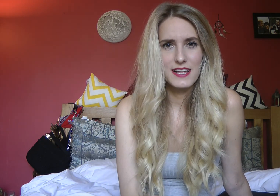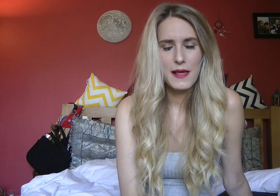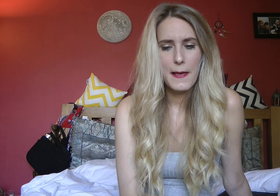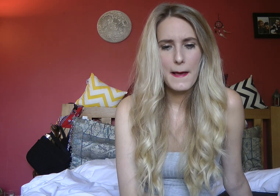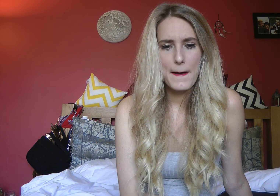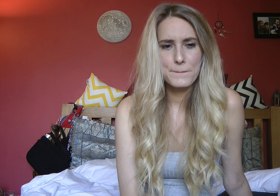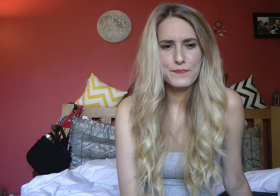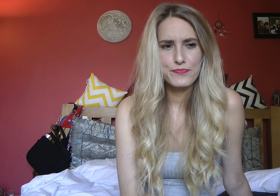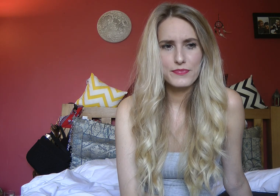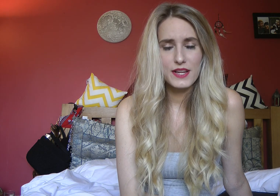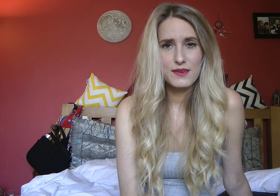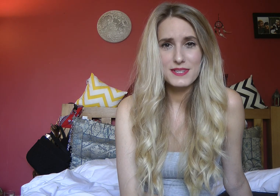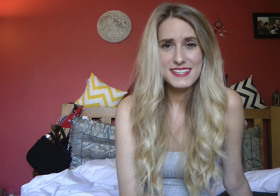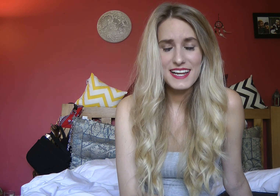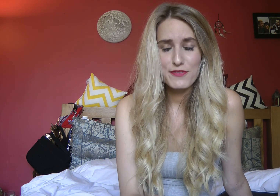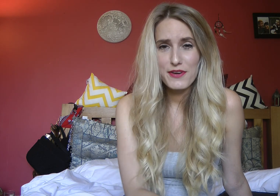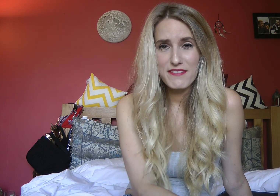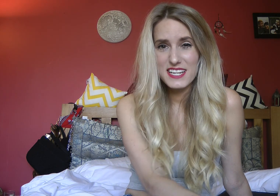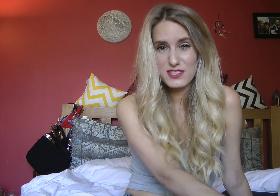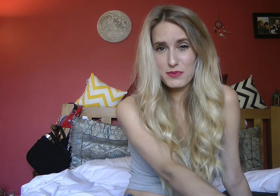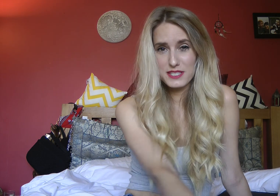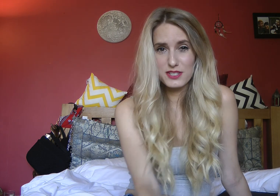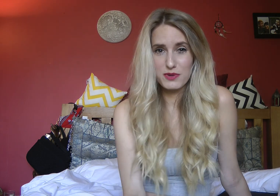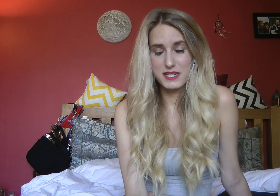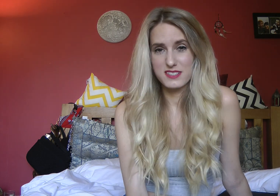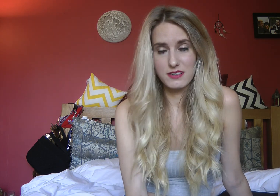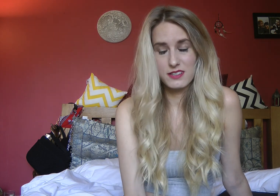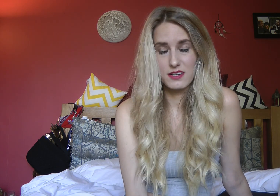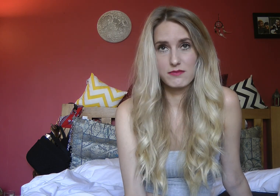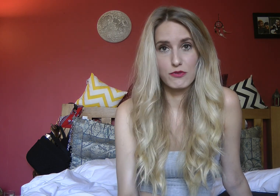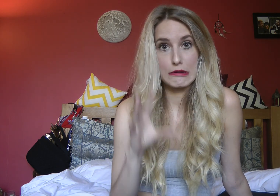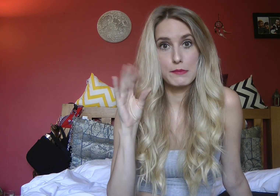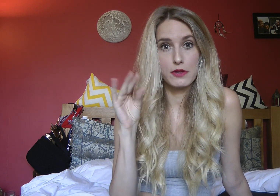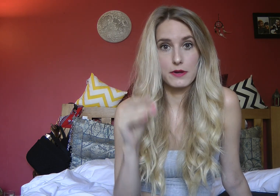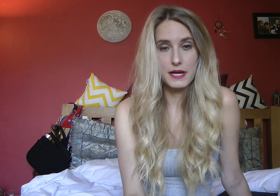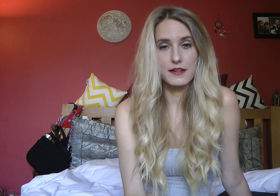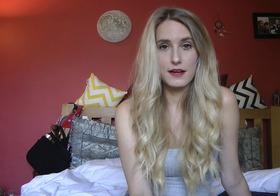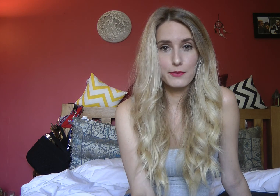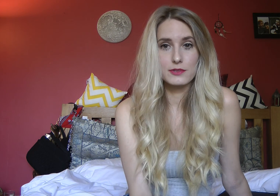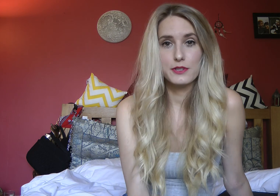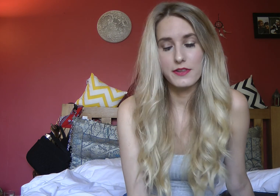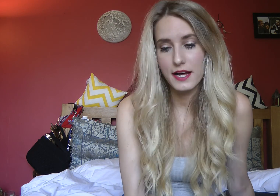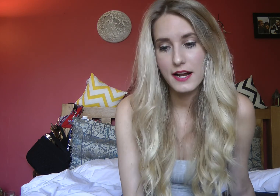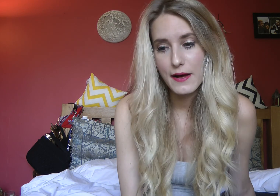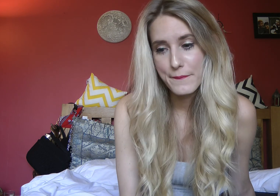once again if you have any topics you want me to you know ramble on about I will do that and